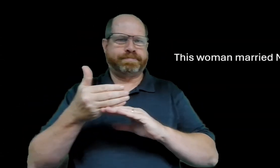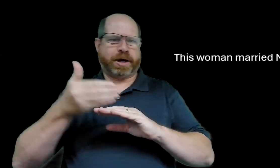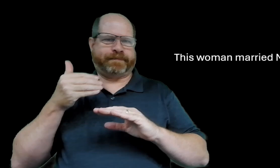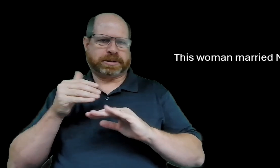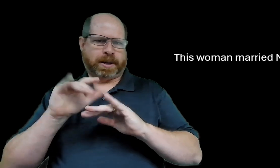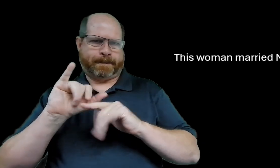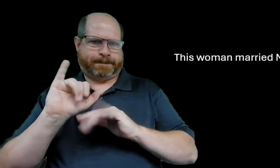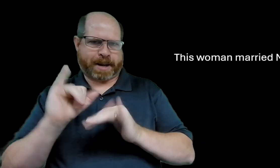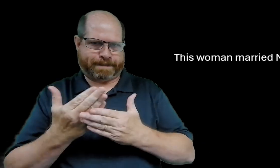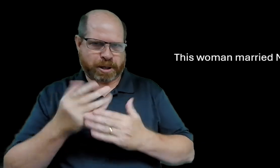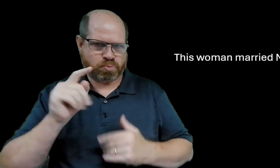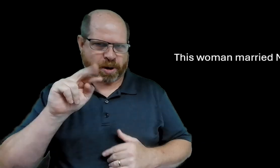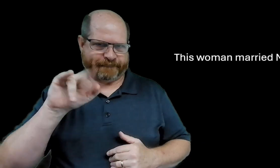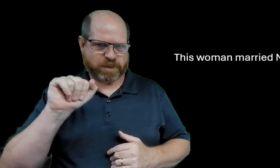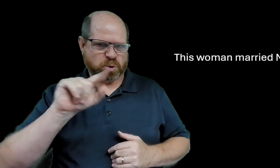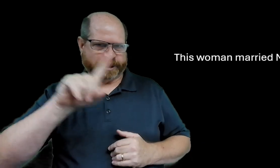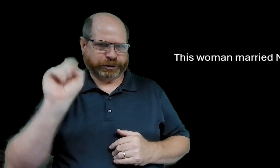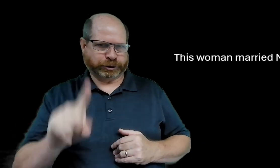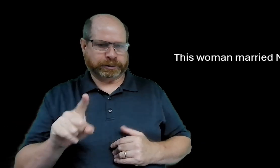this is our premiums bible trivia question